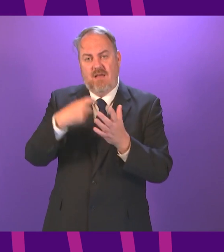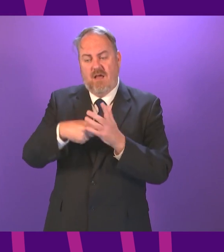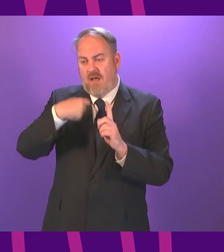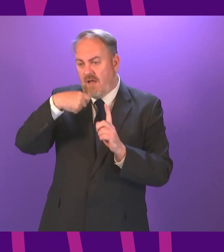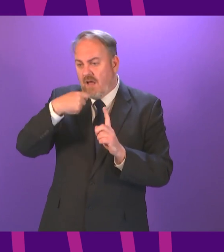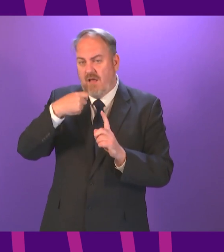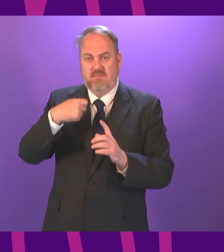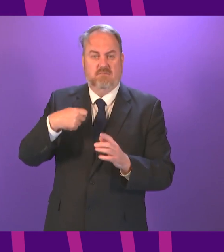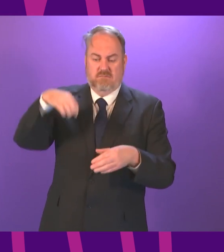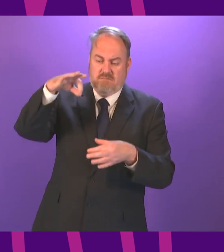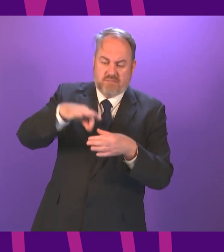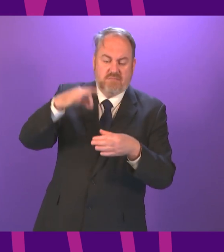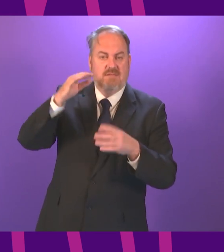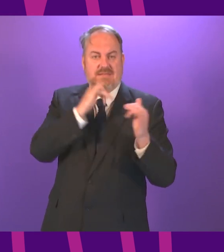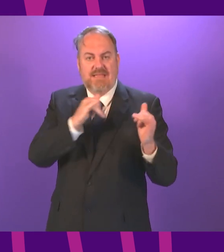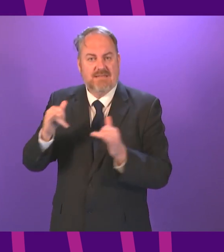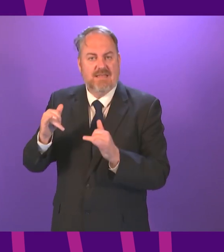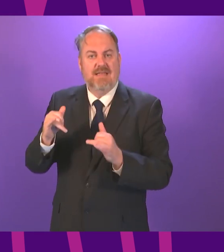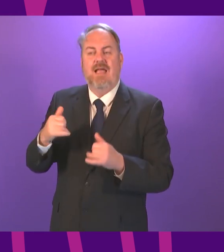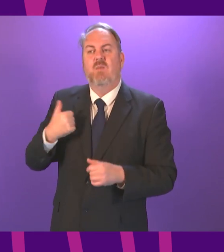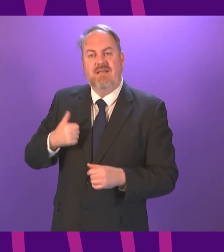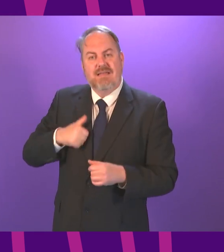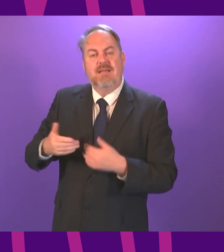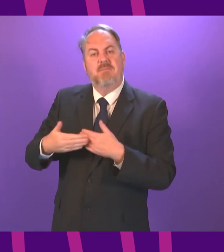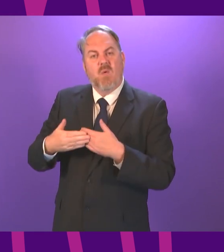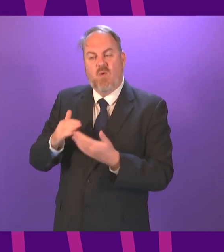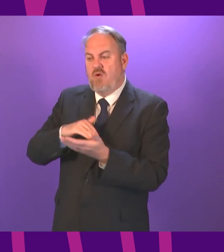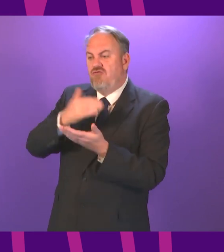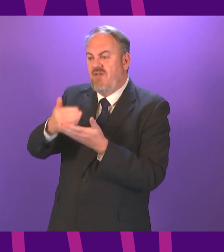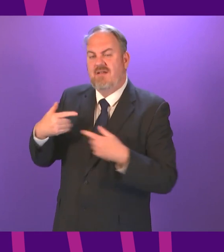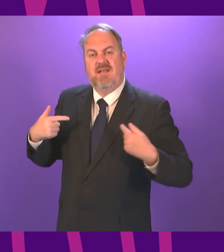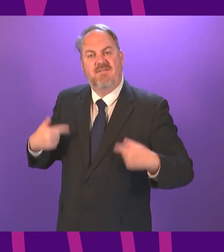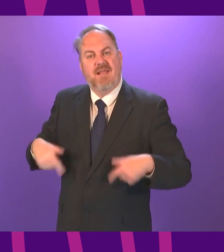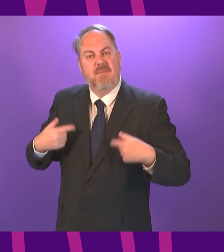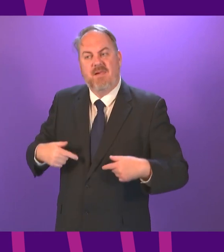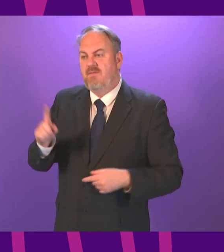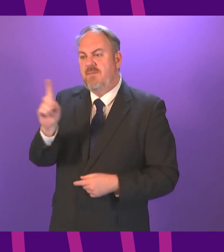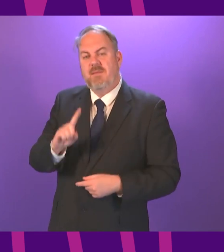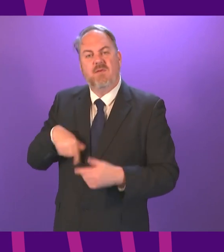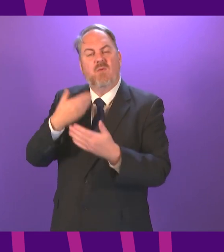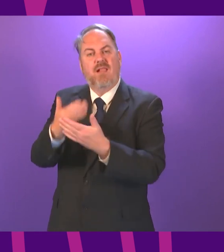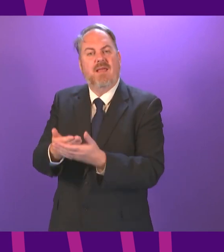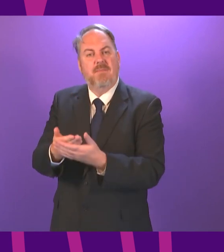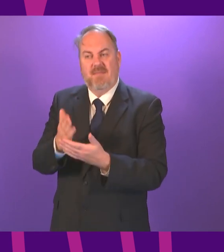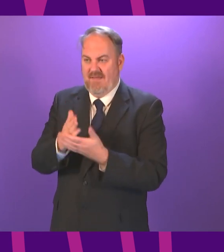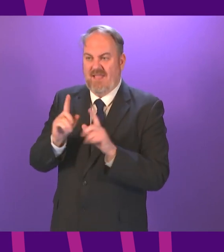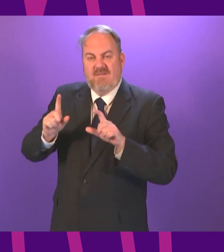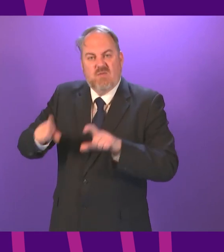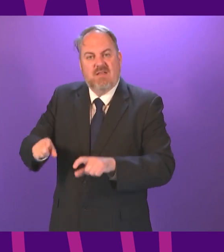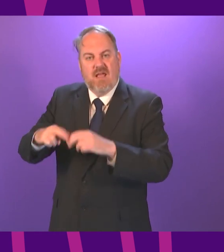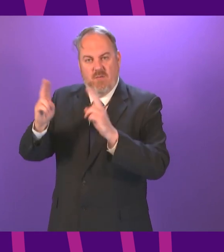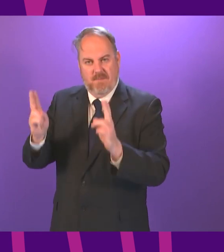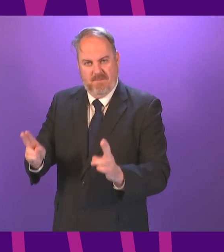vaccination and greater accessibility to the self-isolation grant. Let's make Glasgow the blueprint rather than keeping people in perpetual lockdown.